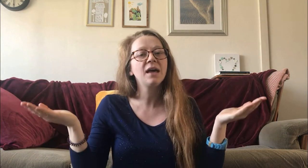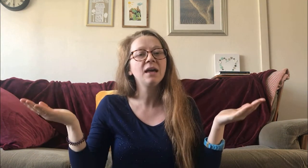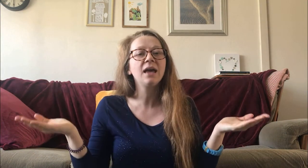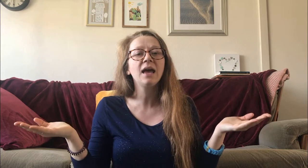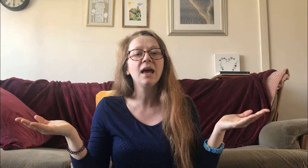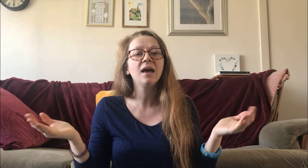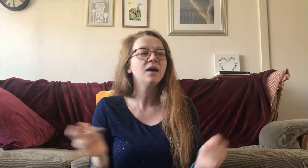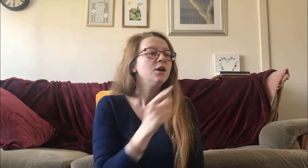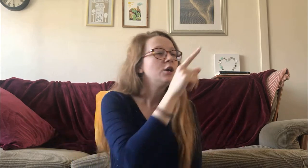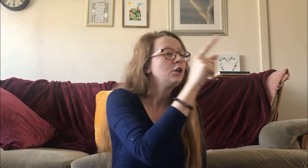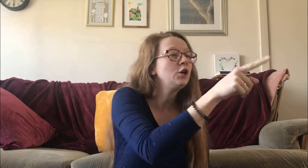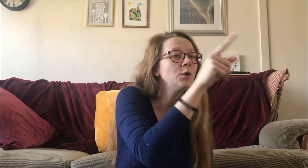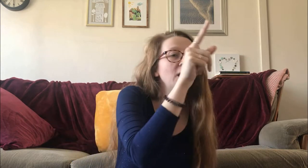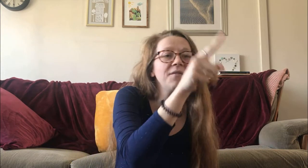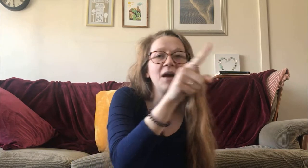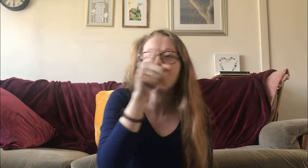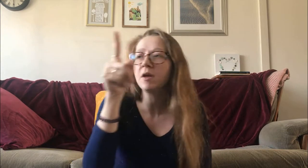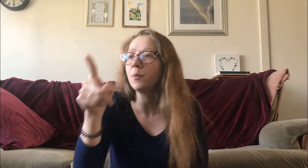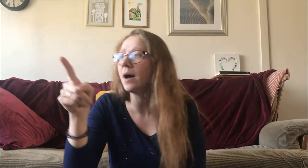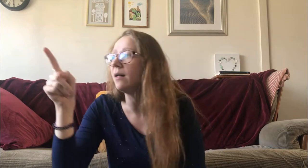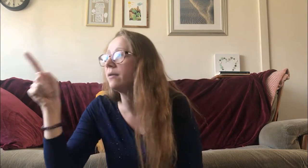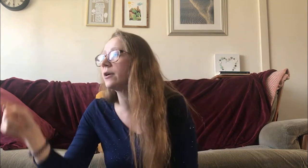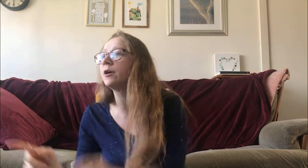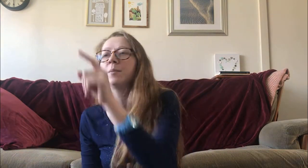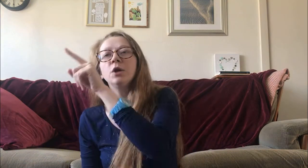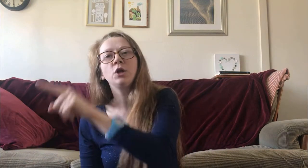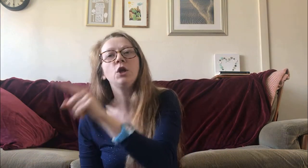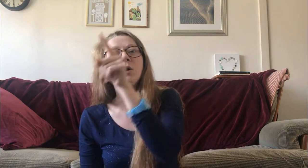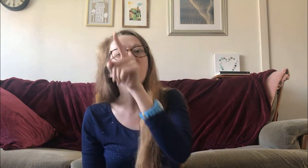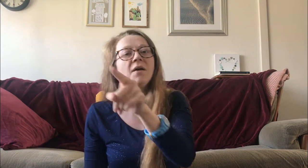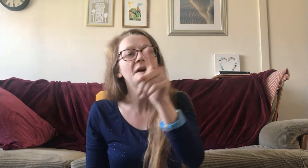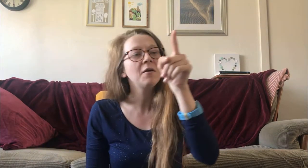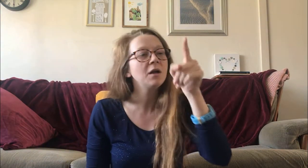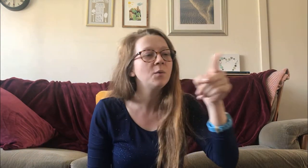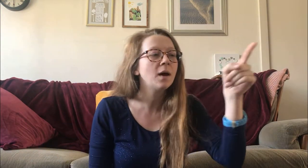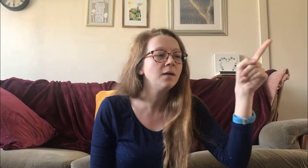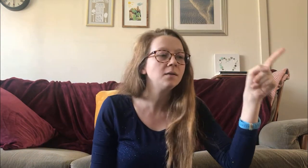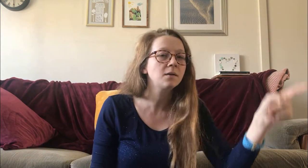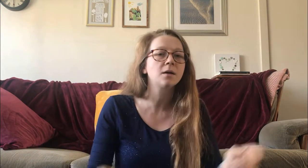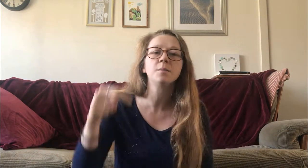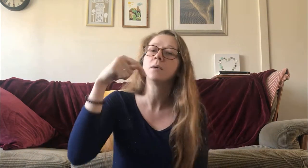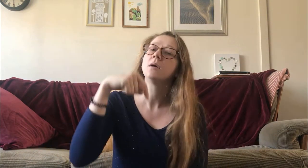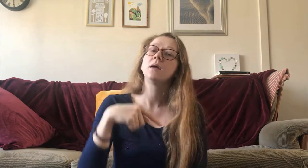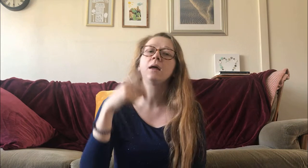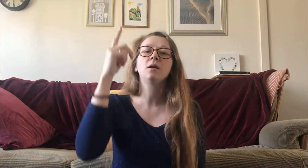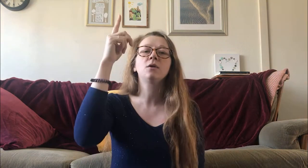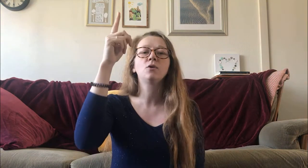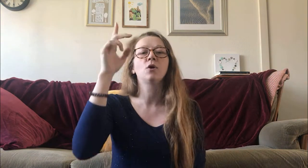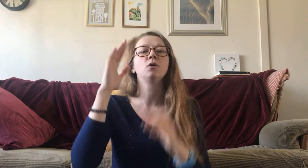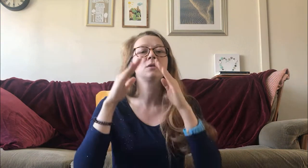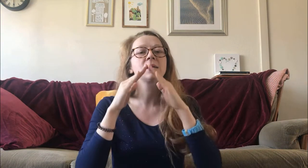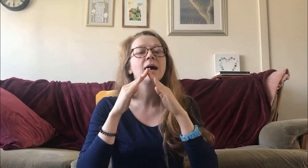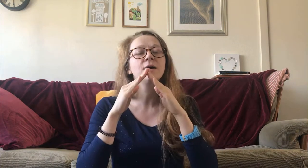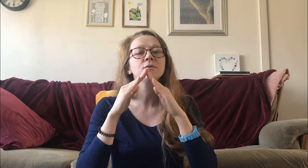here? You are very welcome. You are very welcome. In God's house.